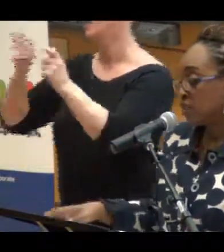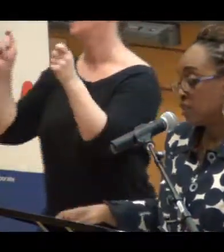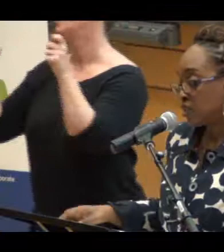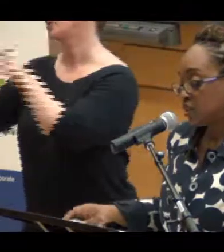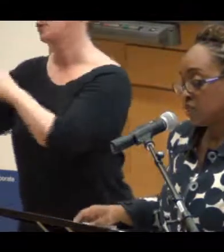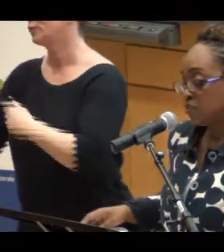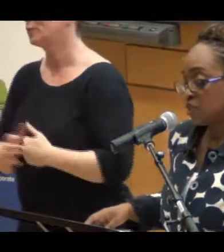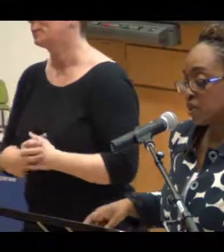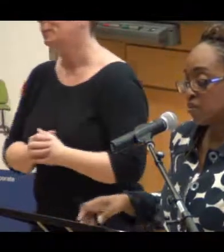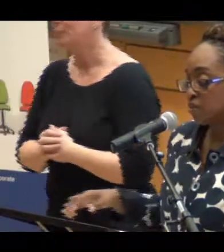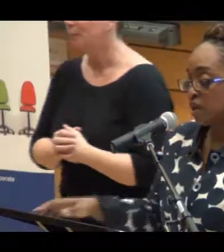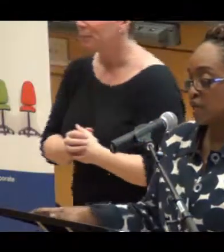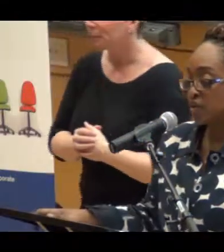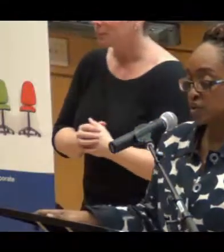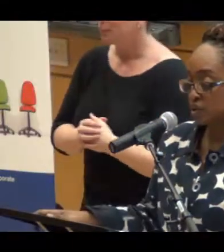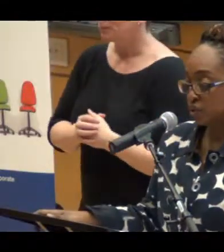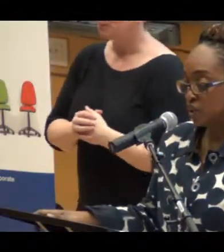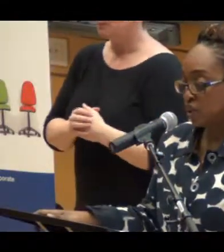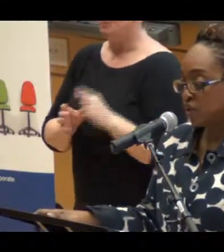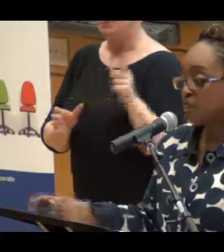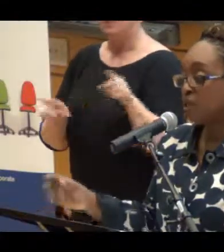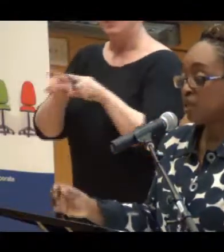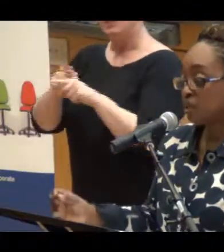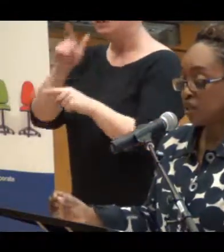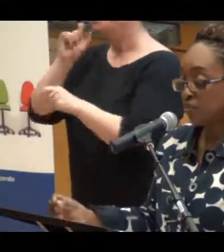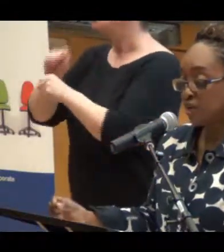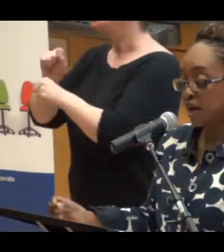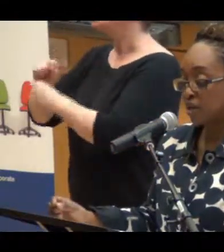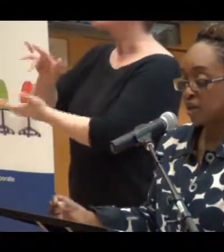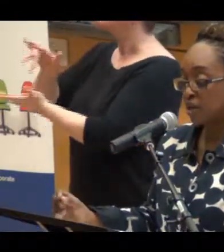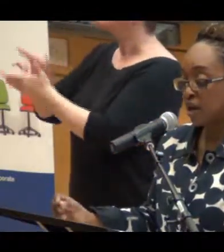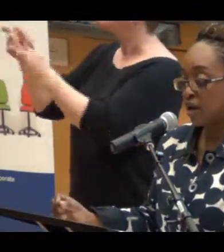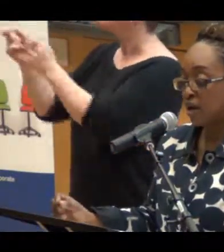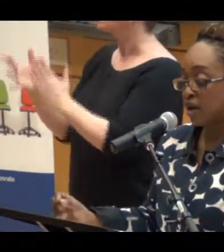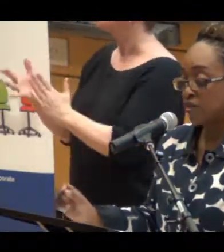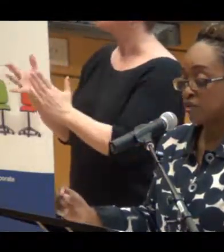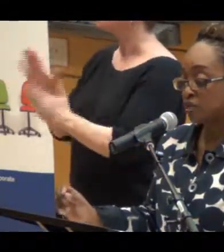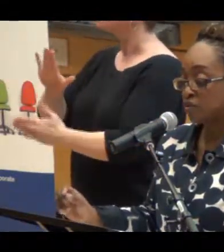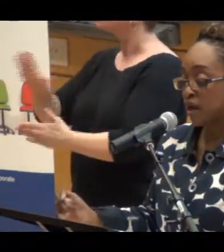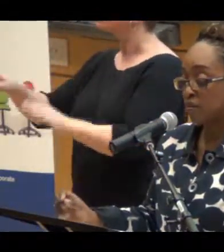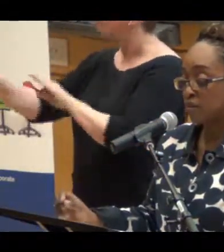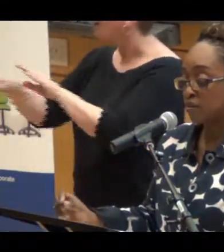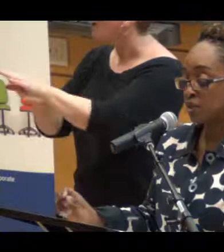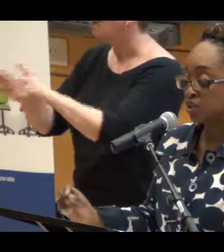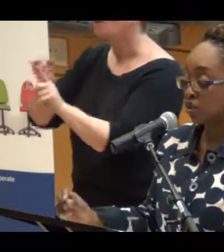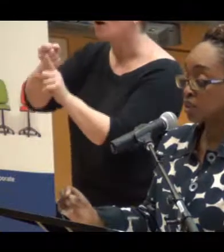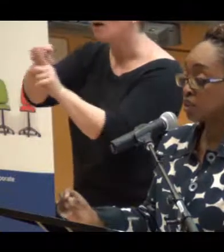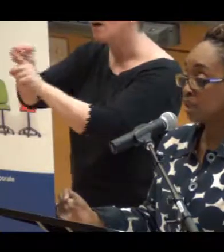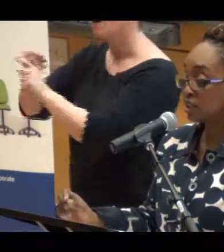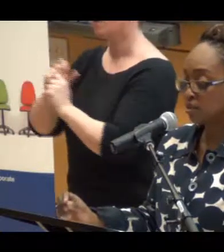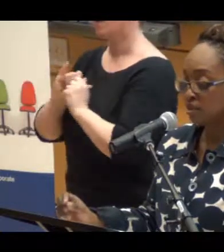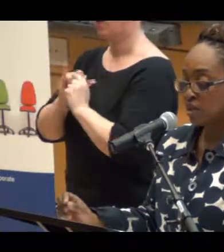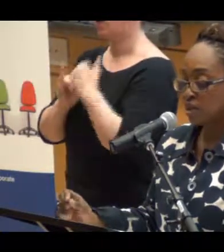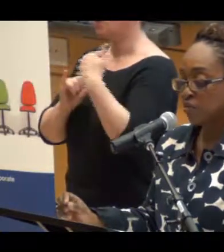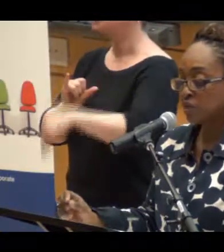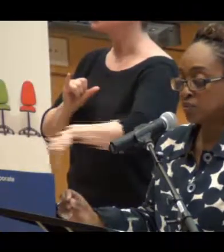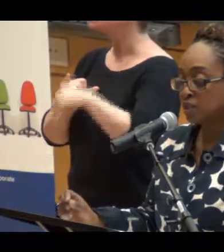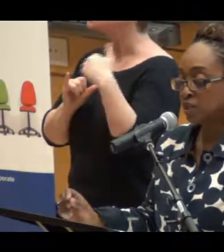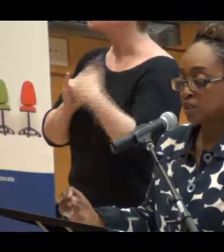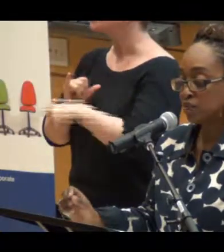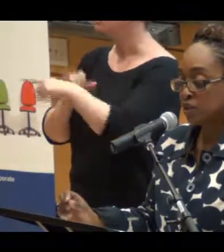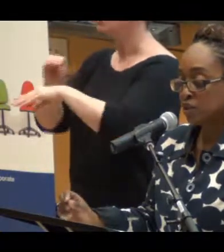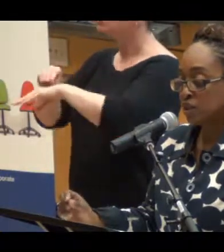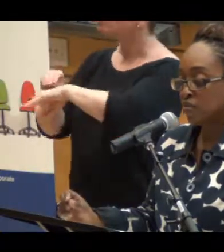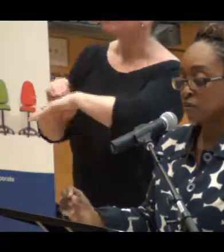It's much the same with our middle managers. Their immediate impact on those around them is so extensive that